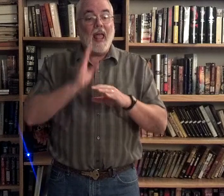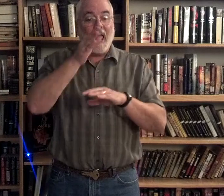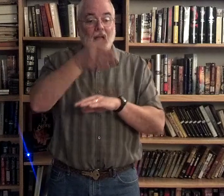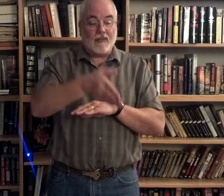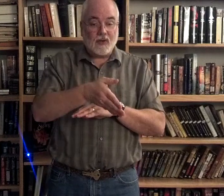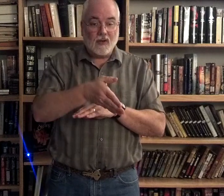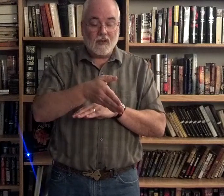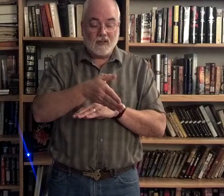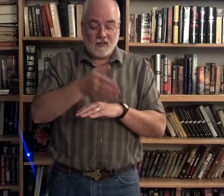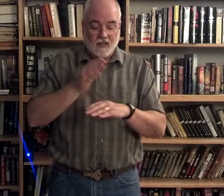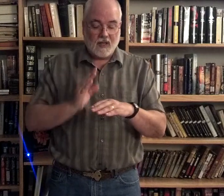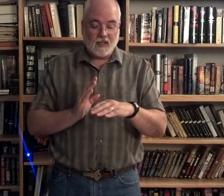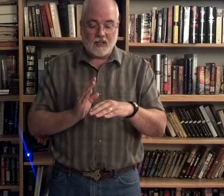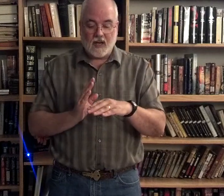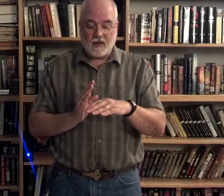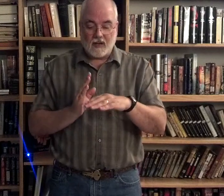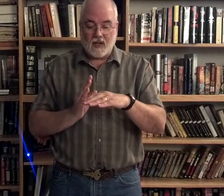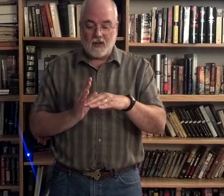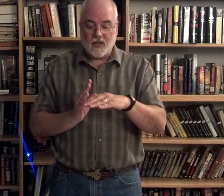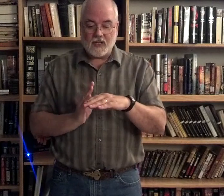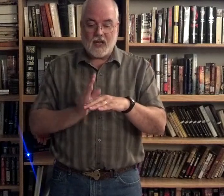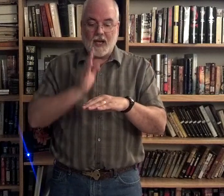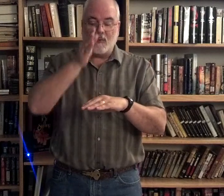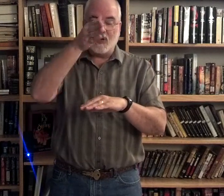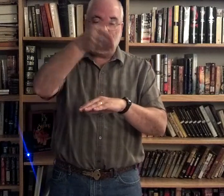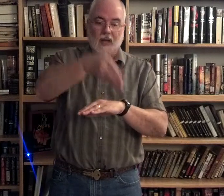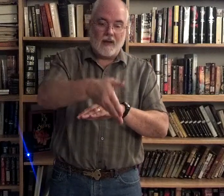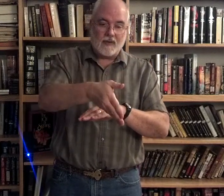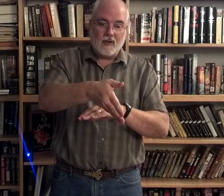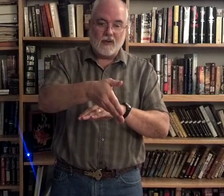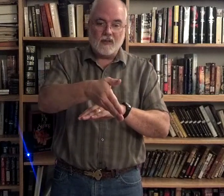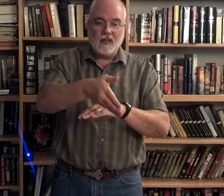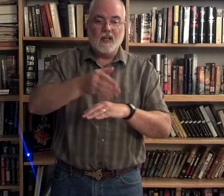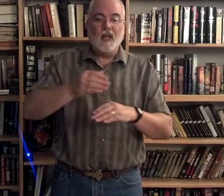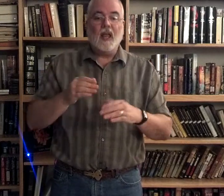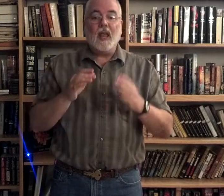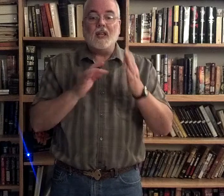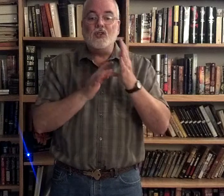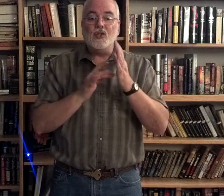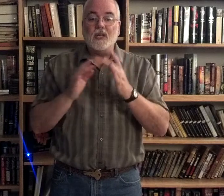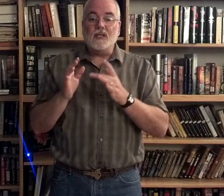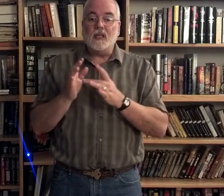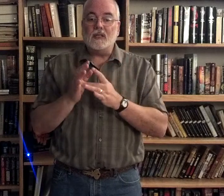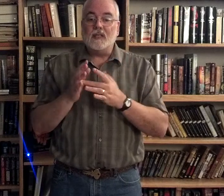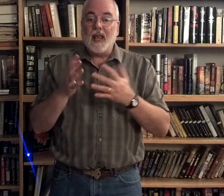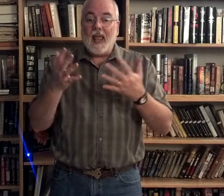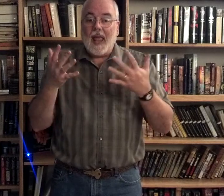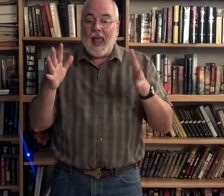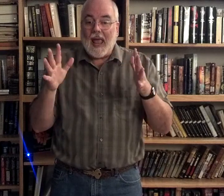after, this is kind of on this side, we're going to after, Jesus had